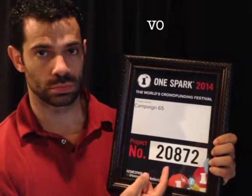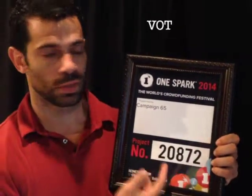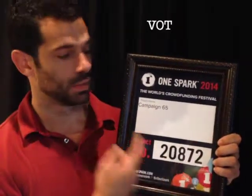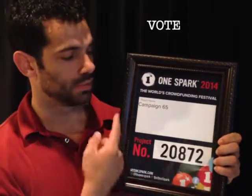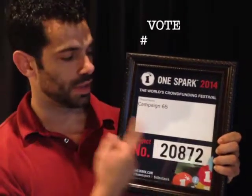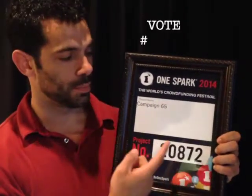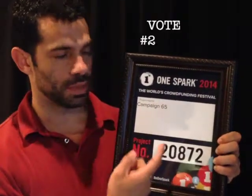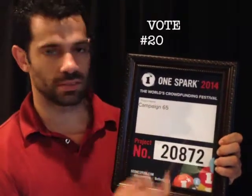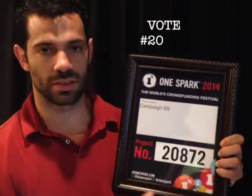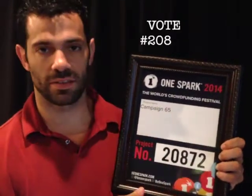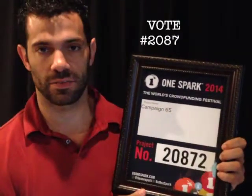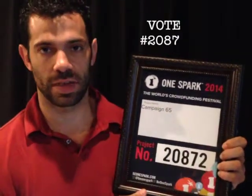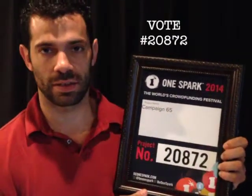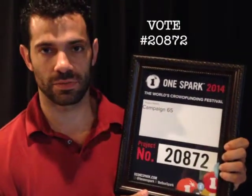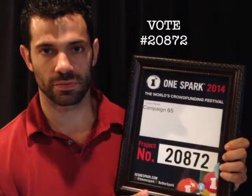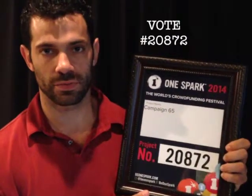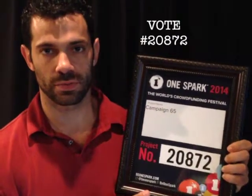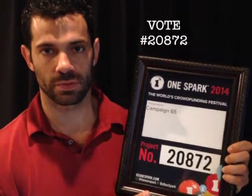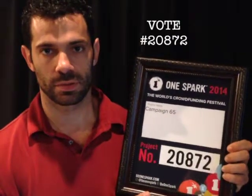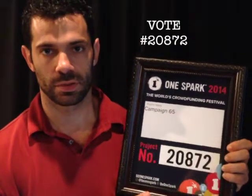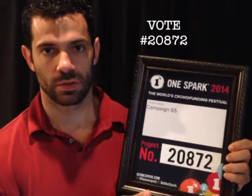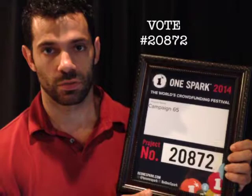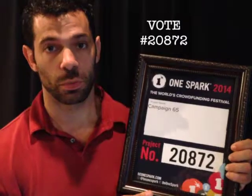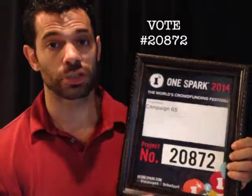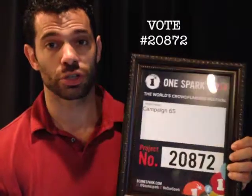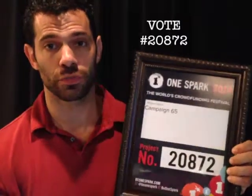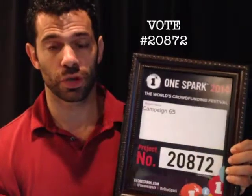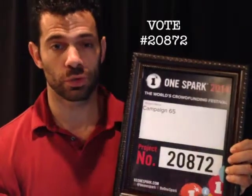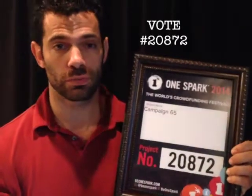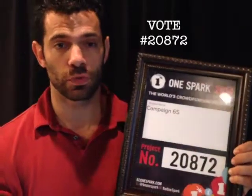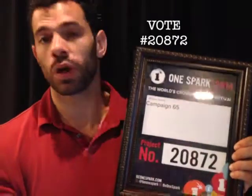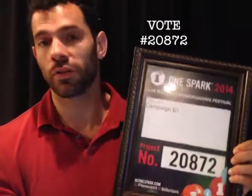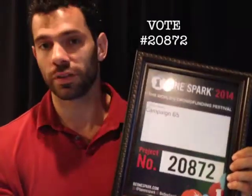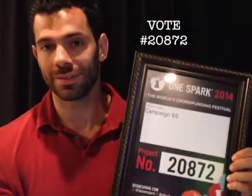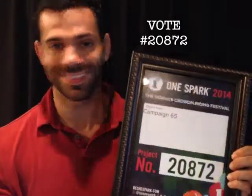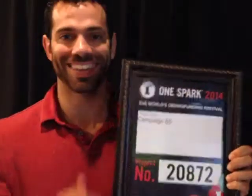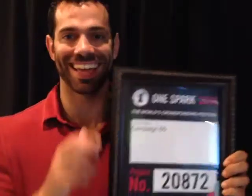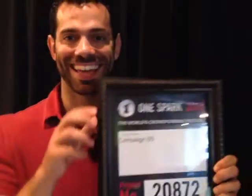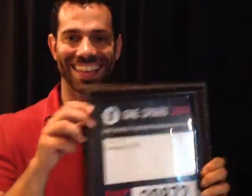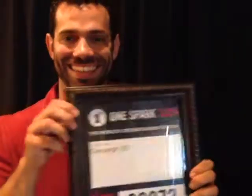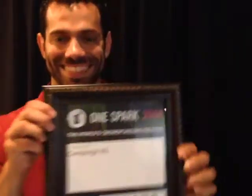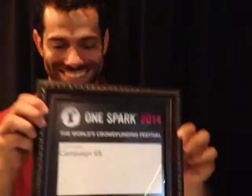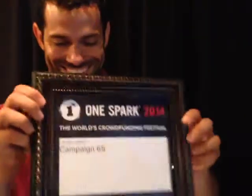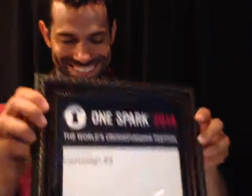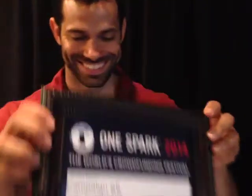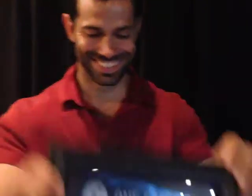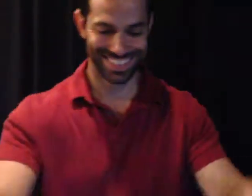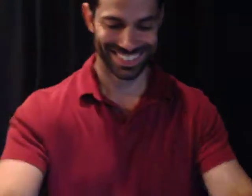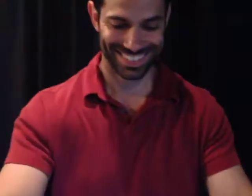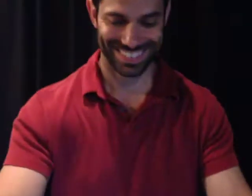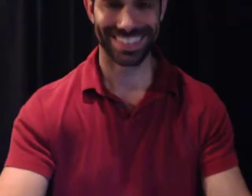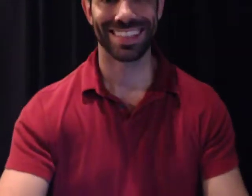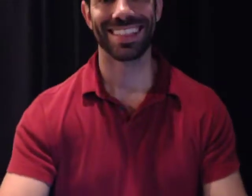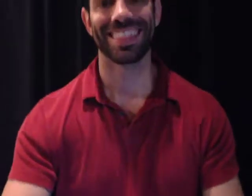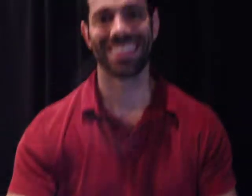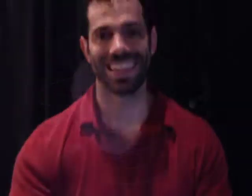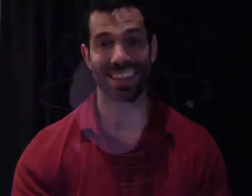It's Campaign 65. So make sure you vote. Vote often. Awesome. Well, thank you very much. Thank you.